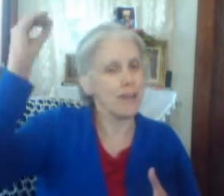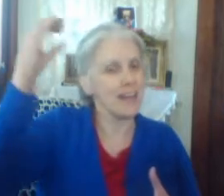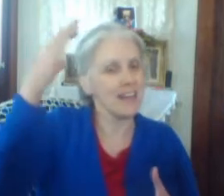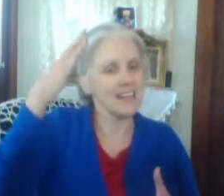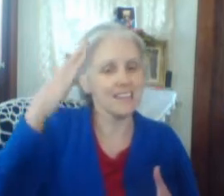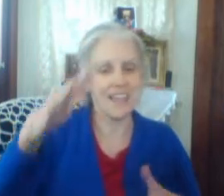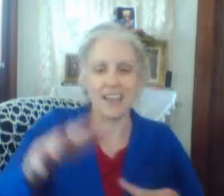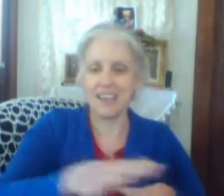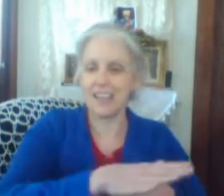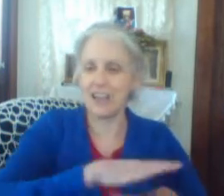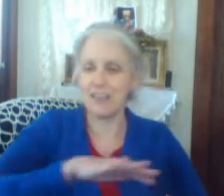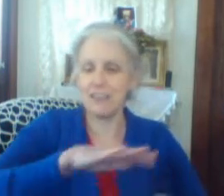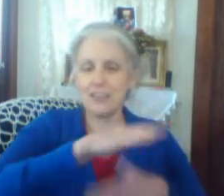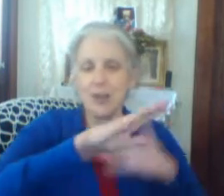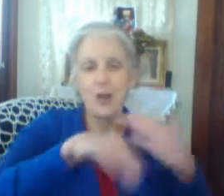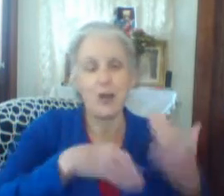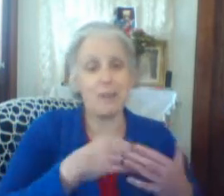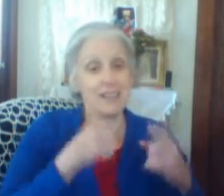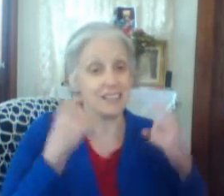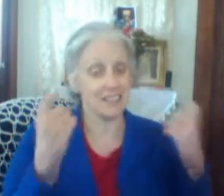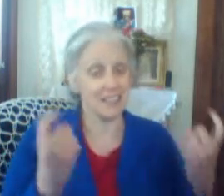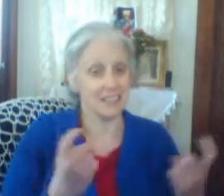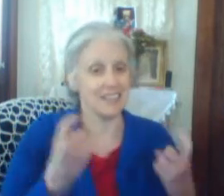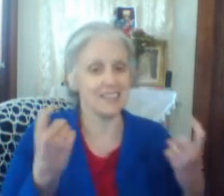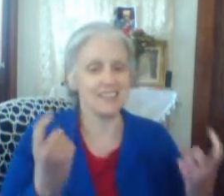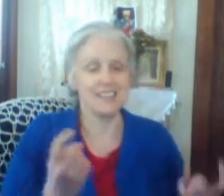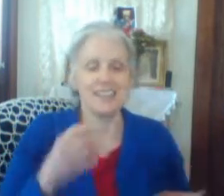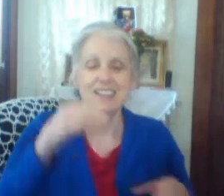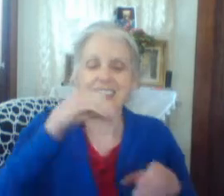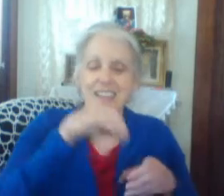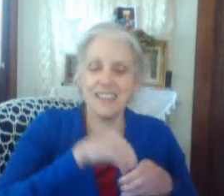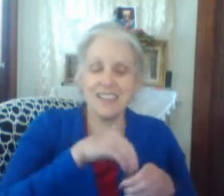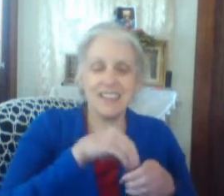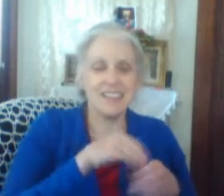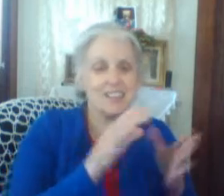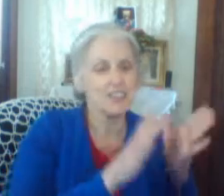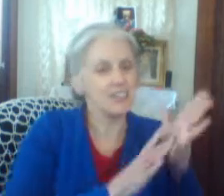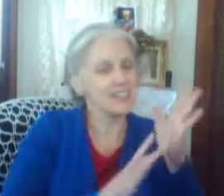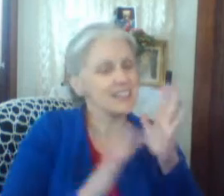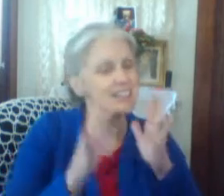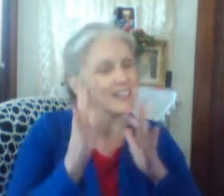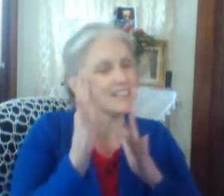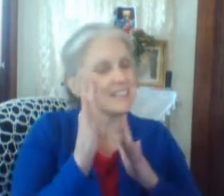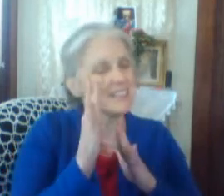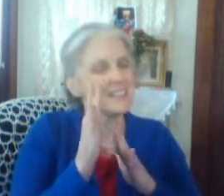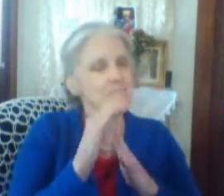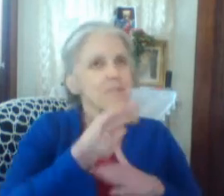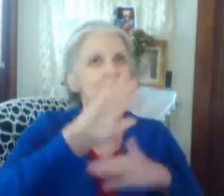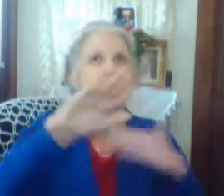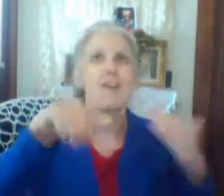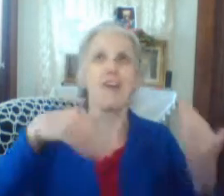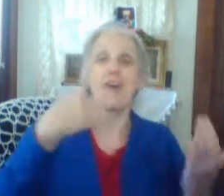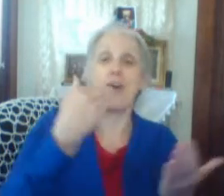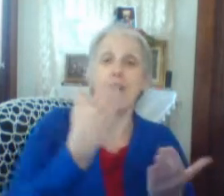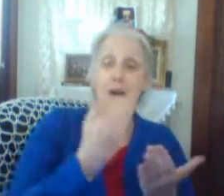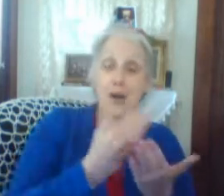my sins. It's in Jesus, all in Jesus.